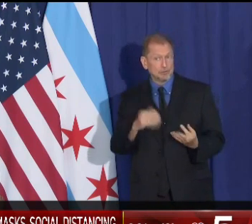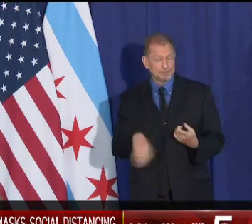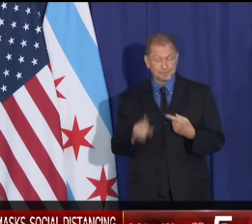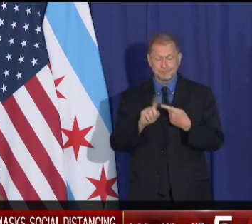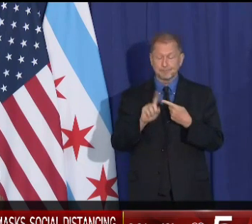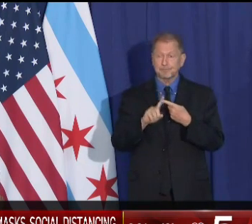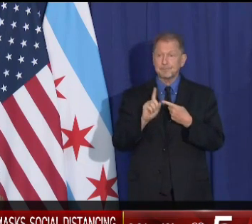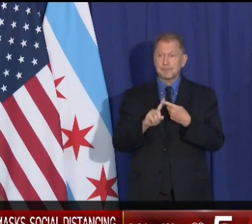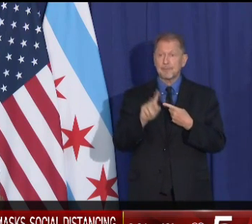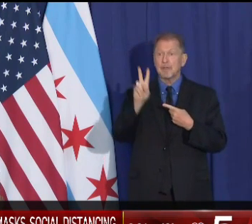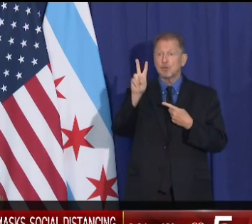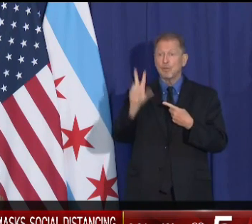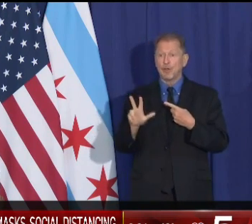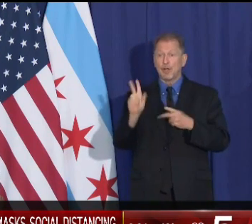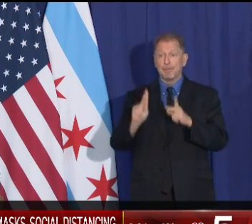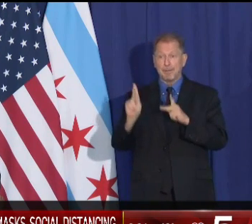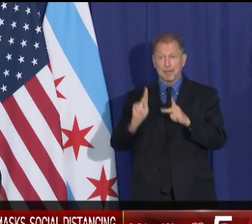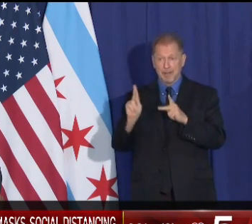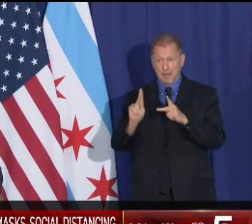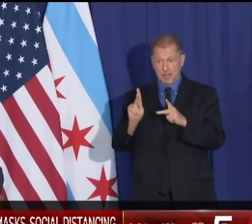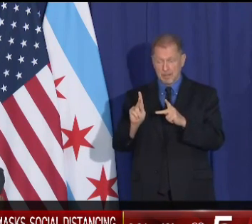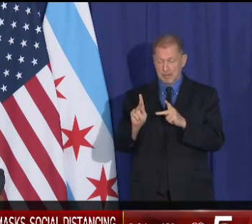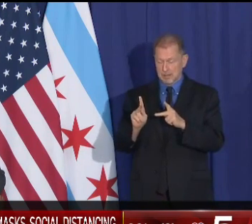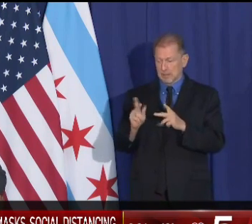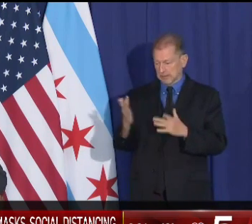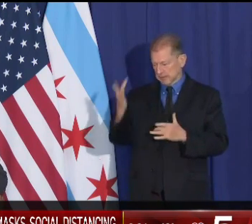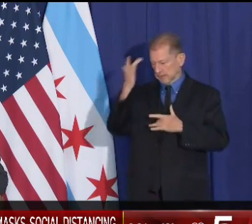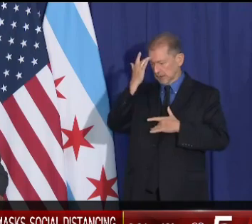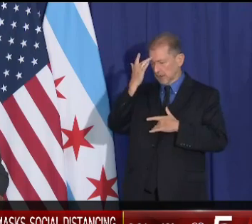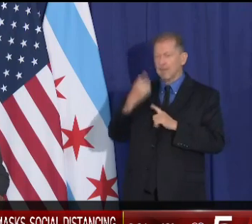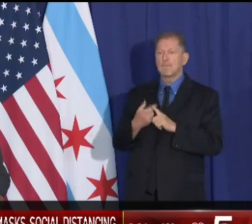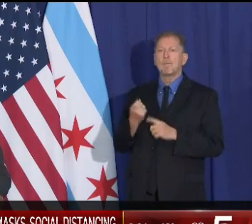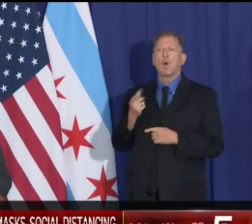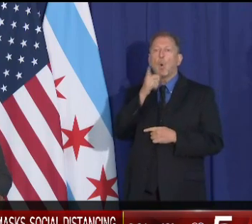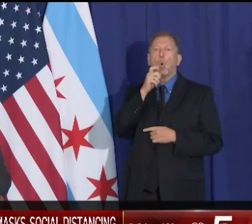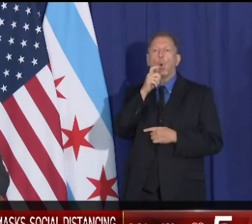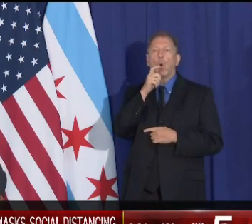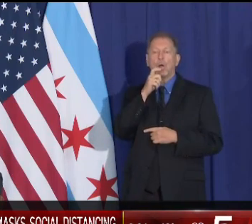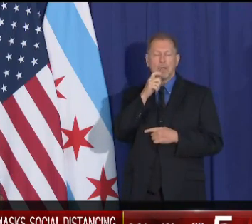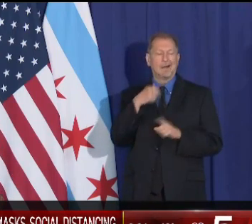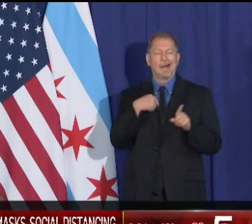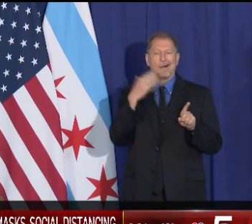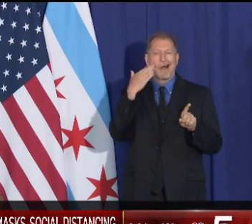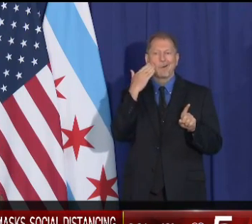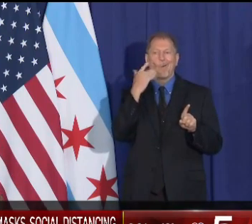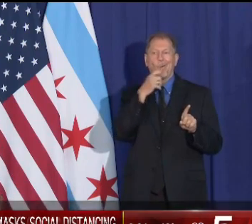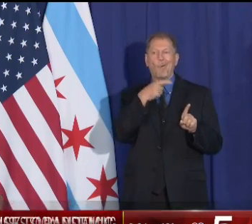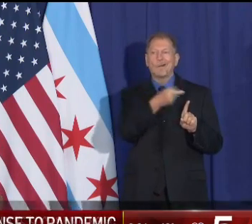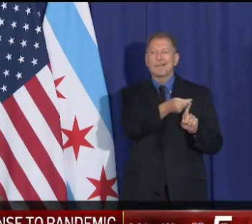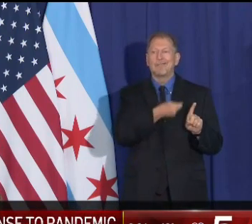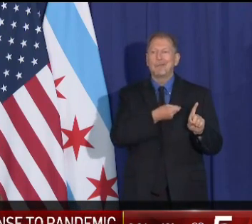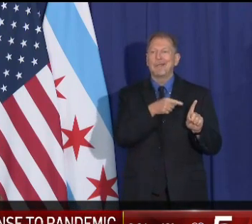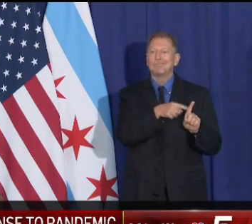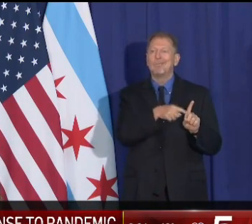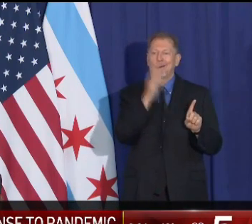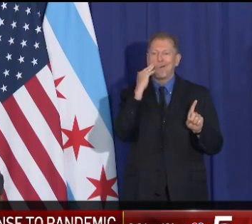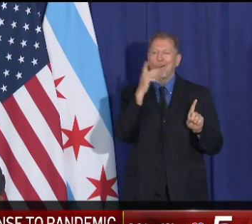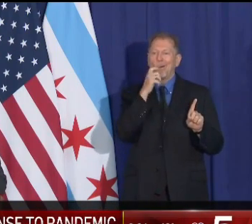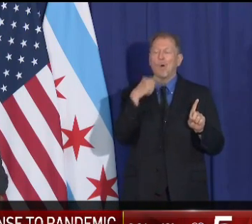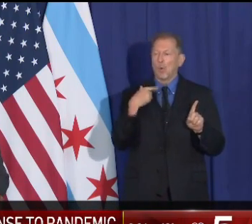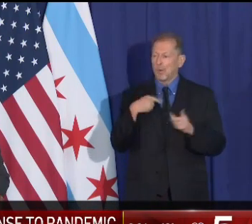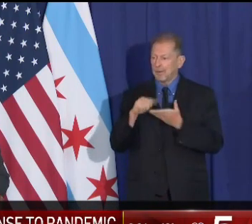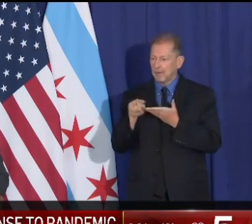of those who got COVID-19 got it from someone that they know. We know that through case investigations